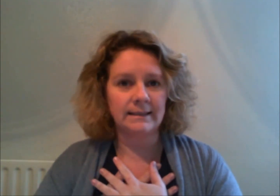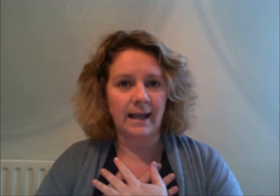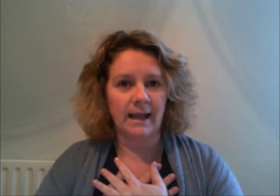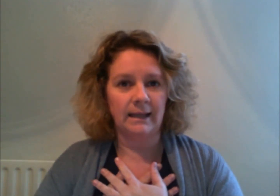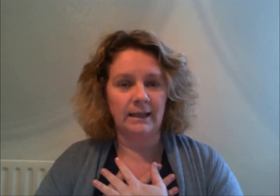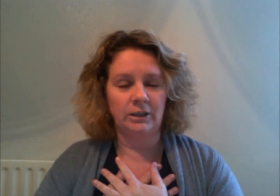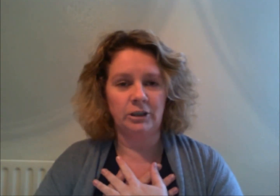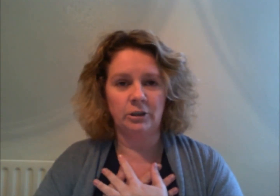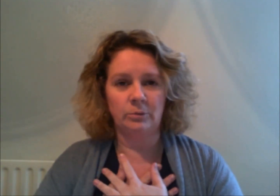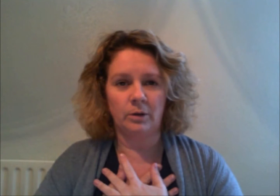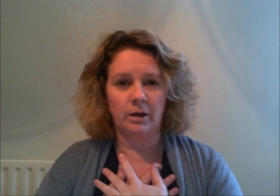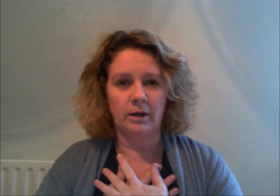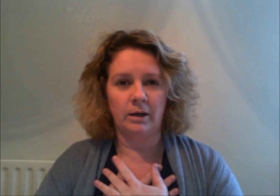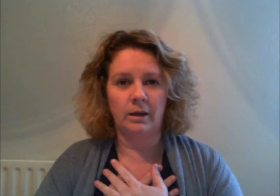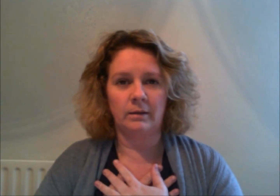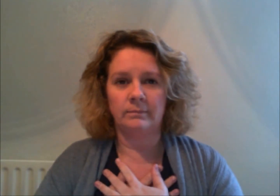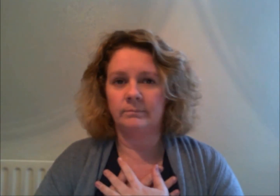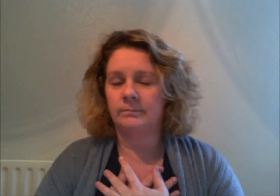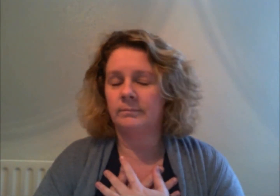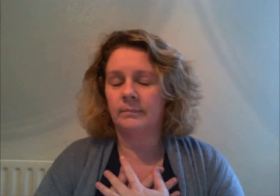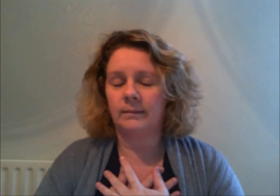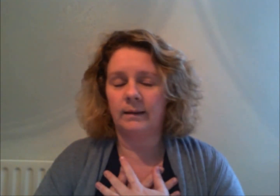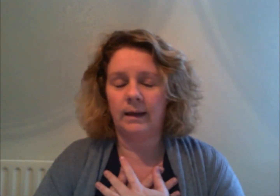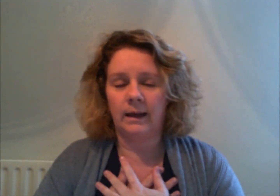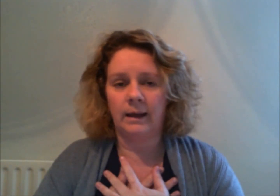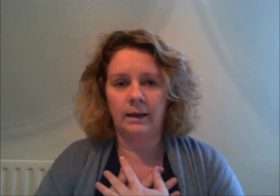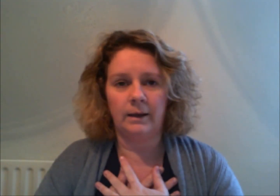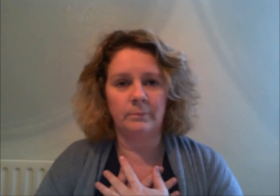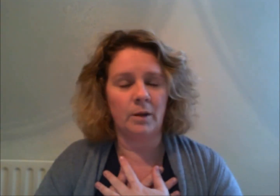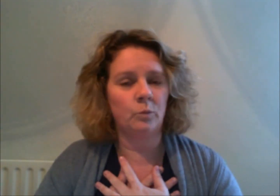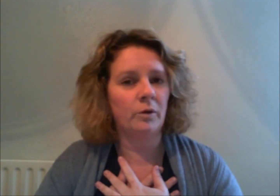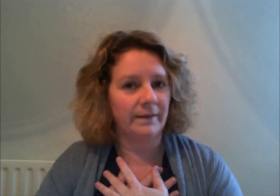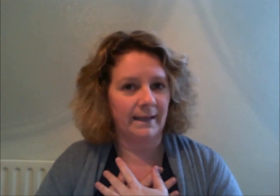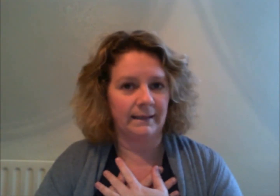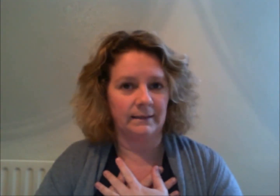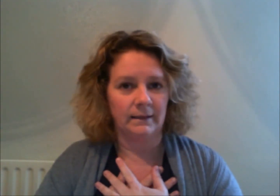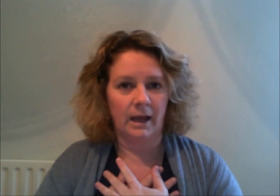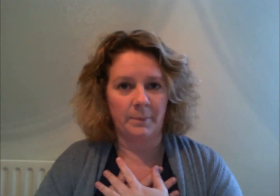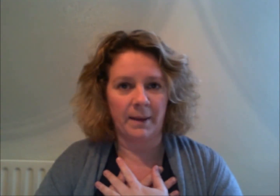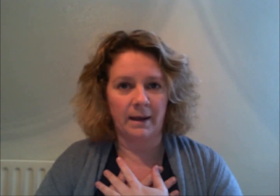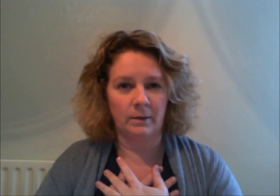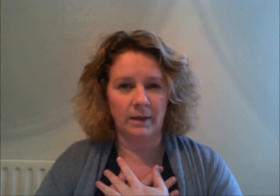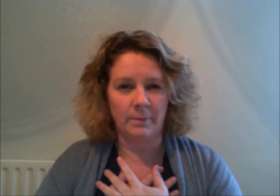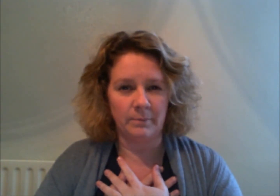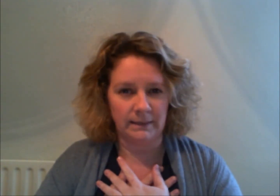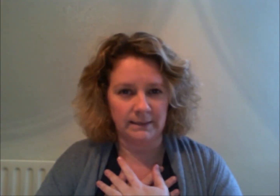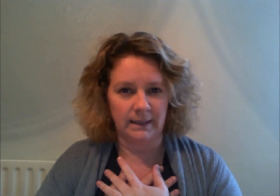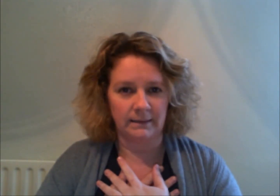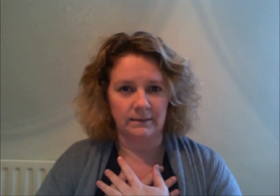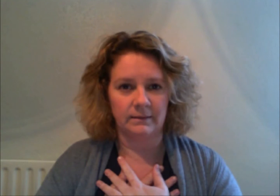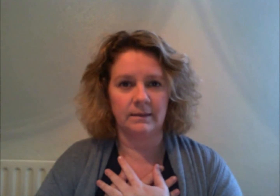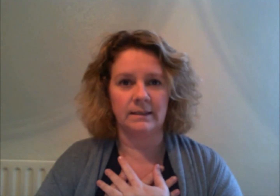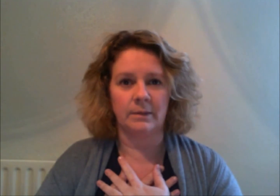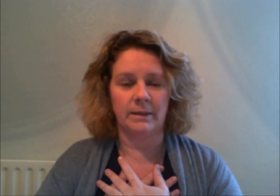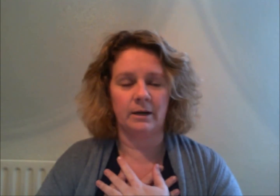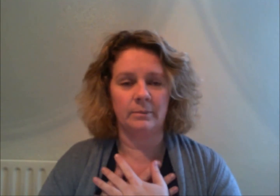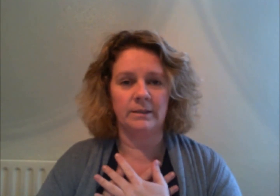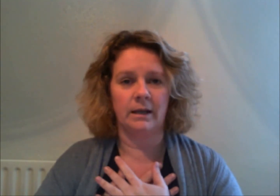say you were worrying about a meeting that is coming up so